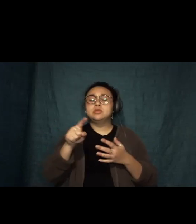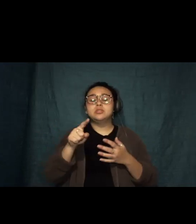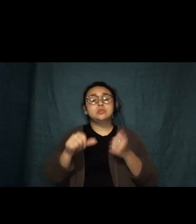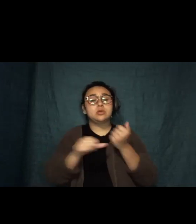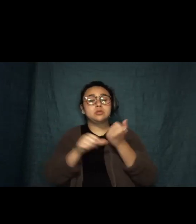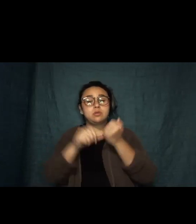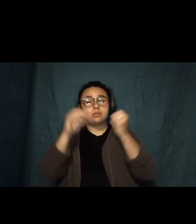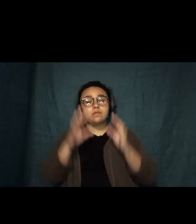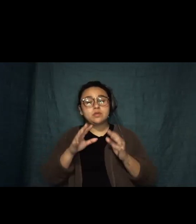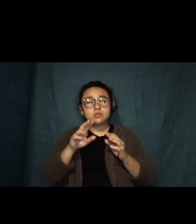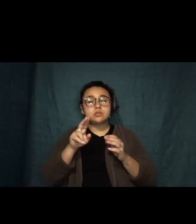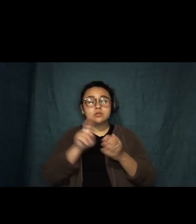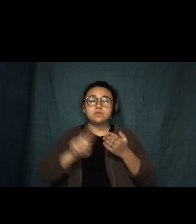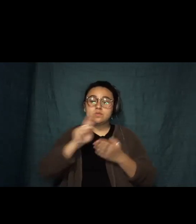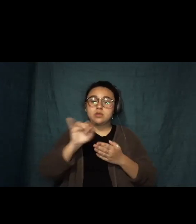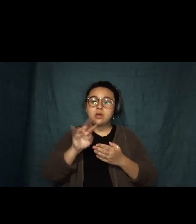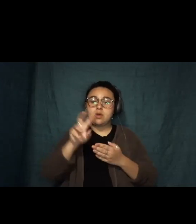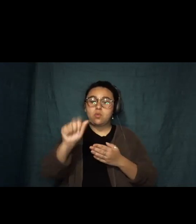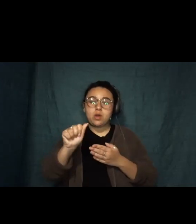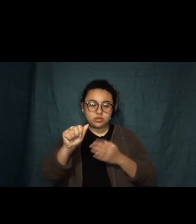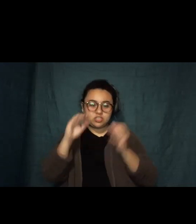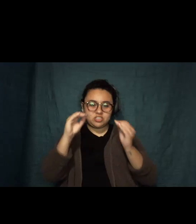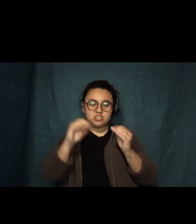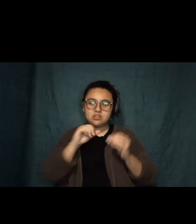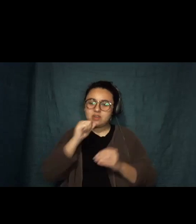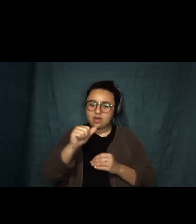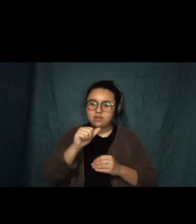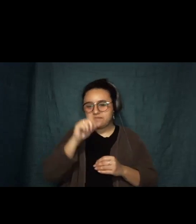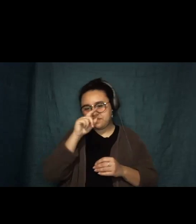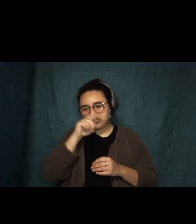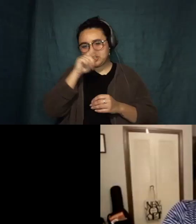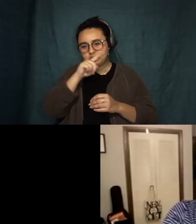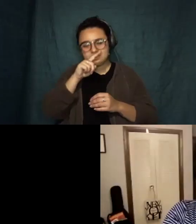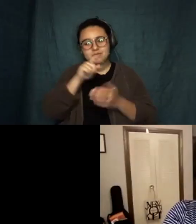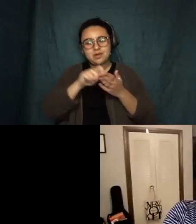where she teaches in the non-fiction writing program. Melissa, take it away.